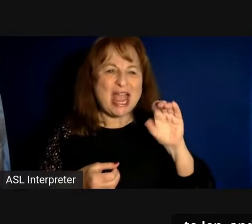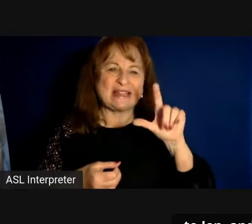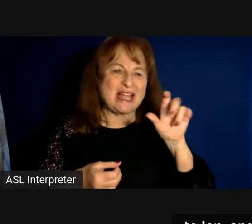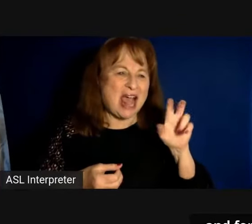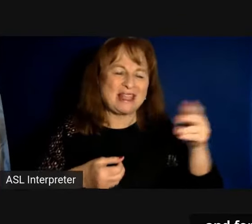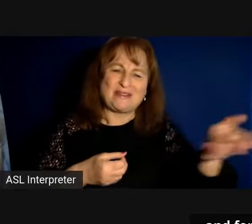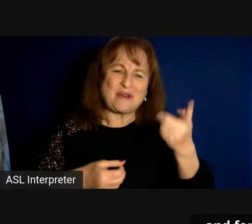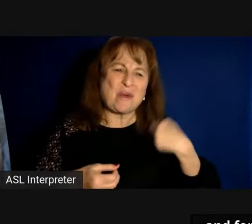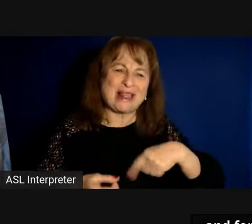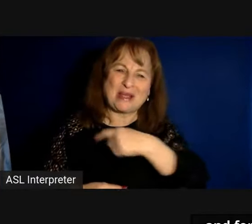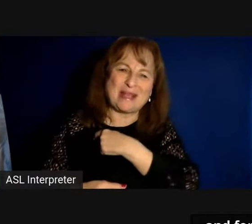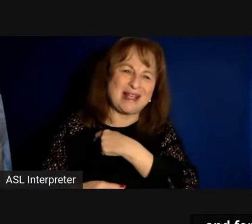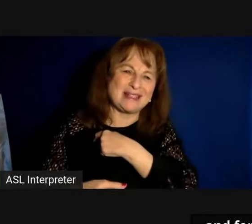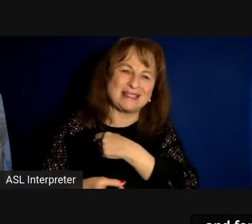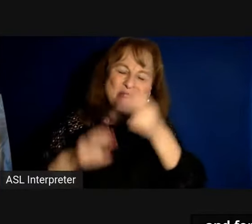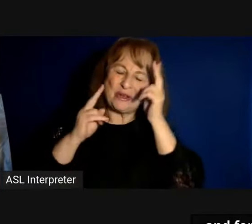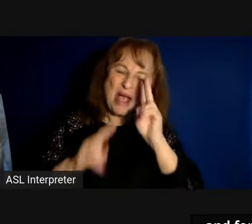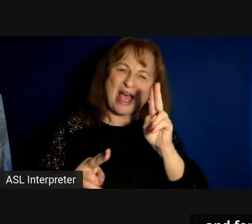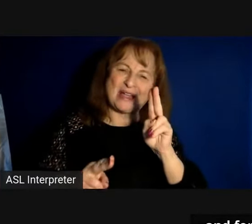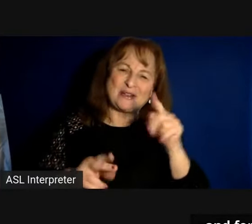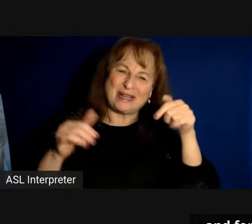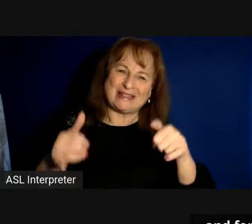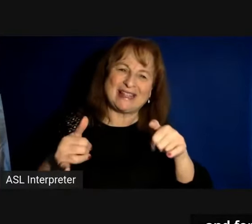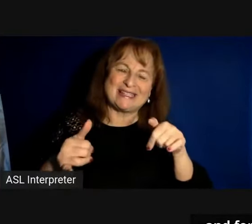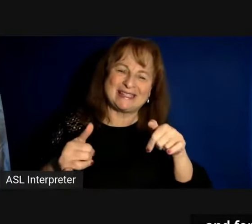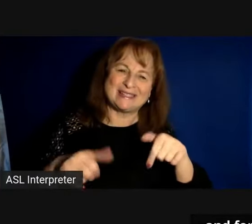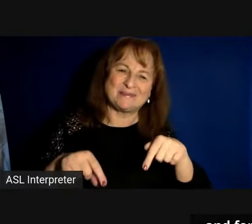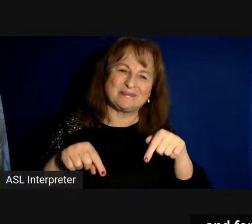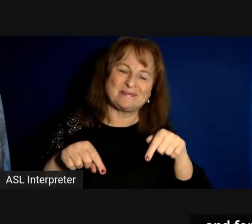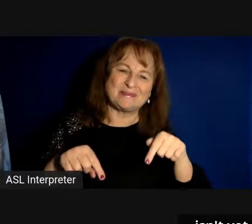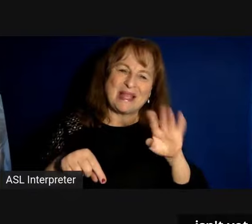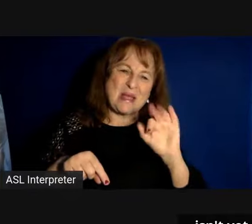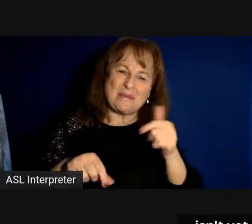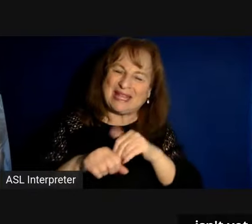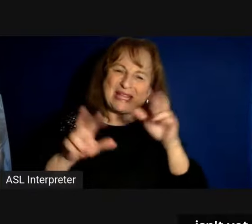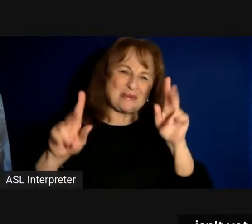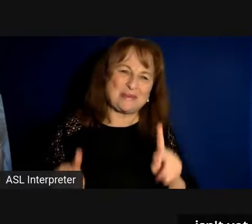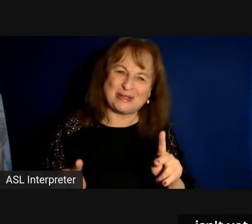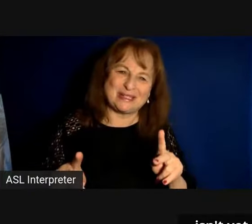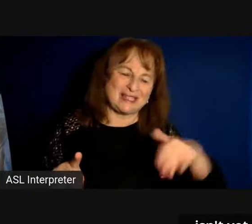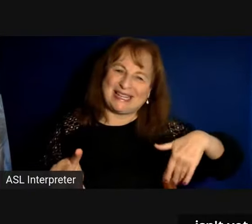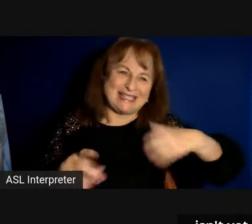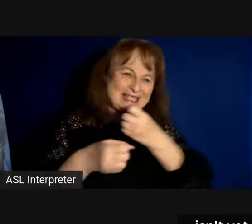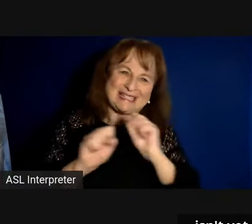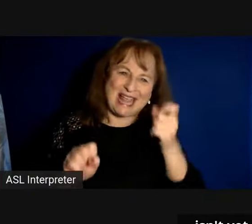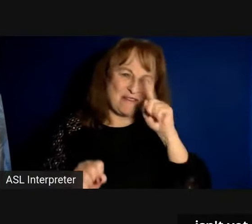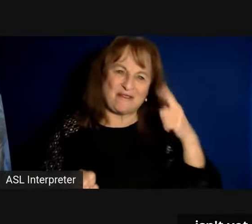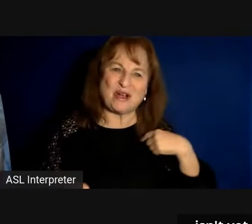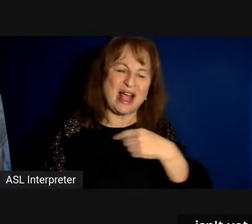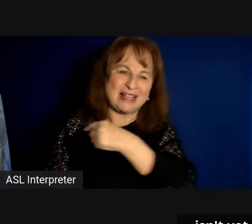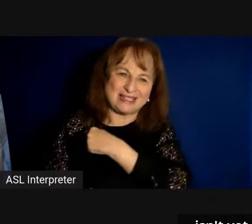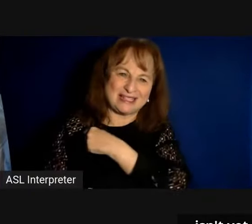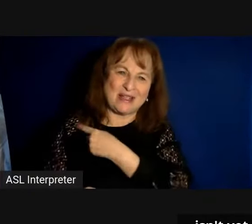welcoming us and for honoring the fact that being in person isn't yet safe for us and